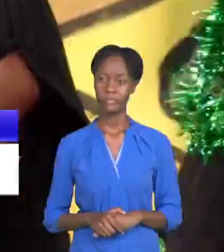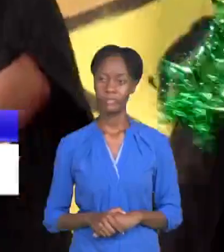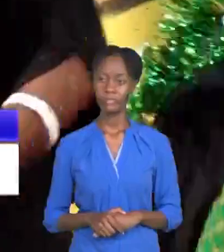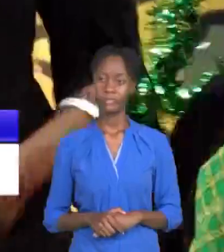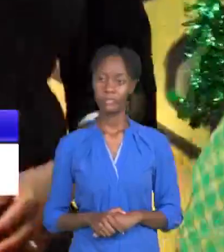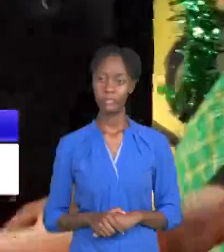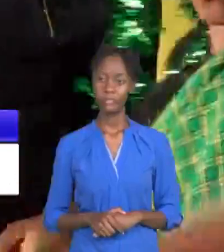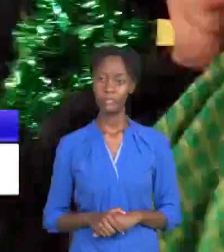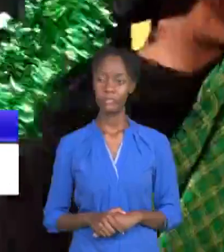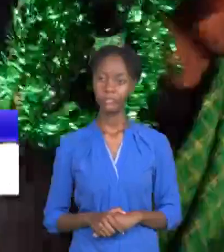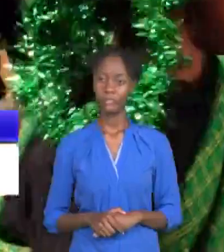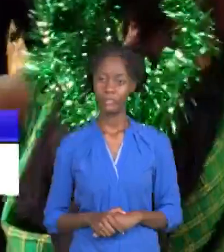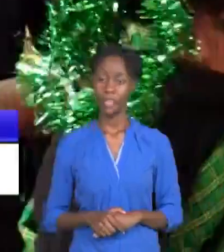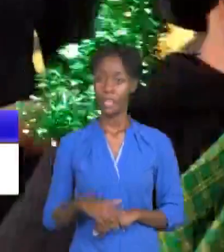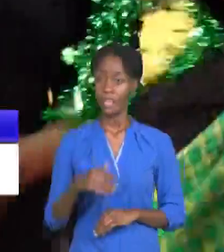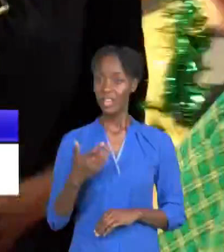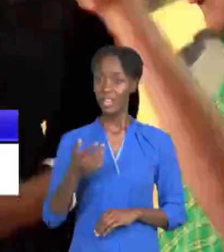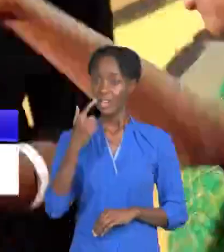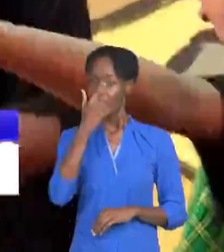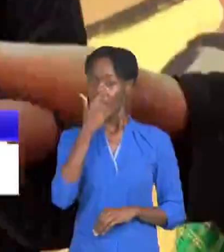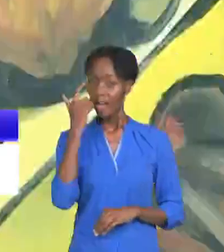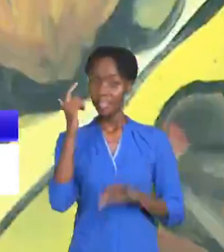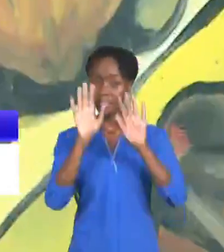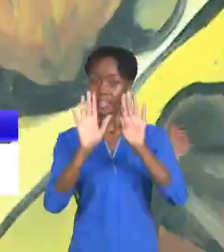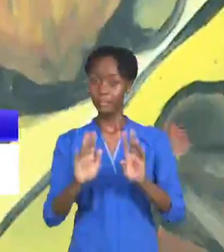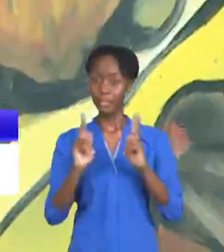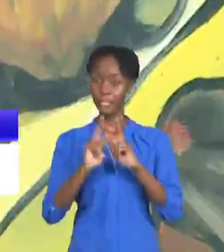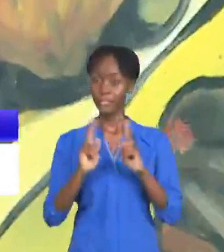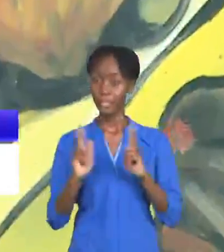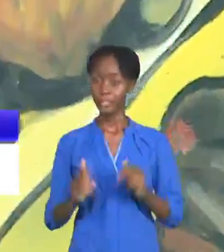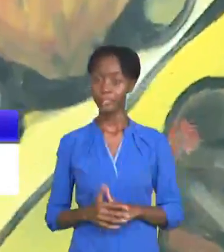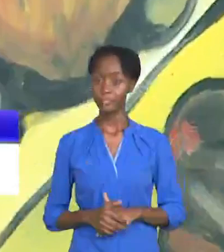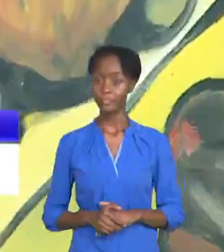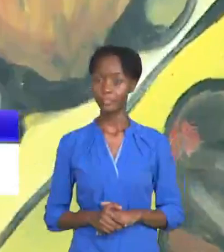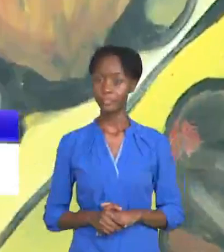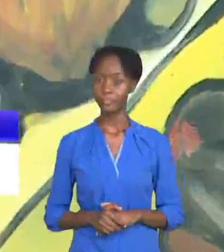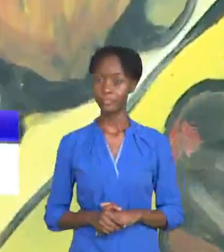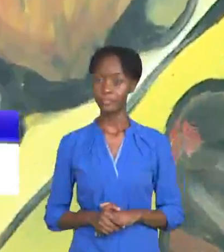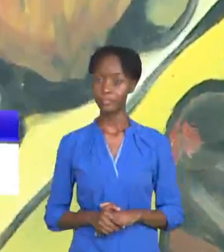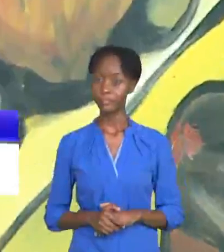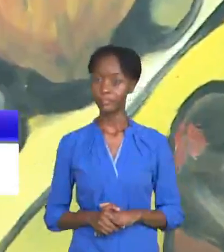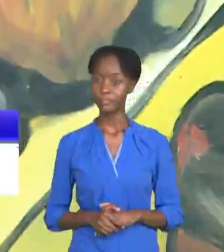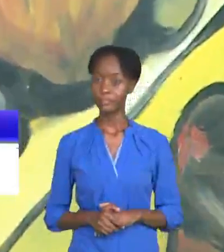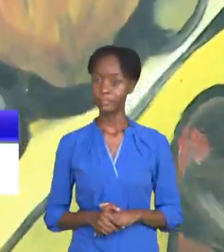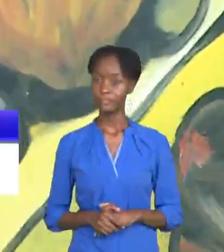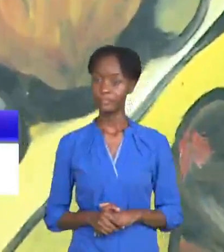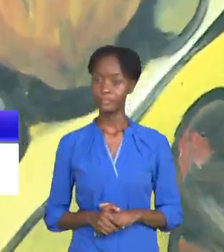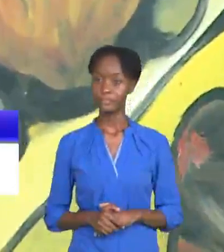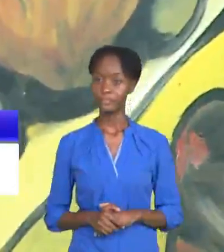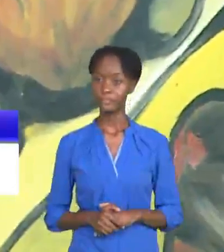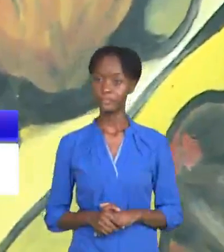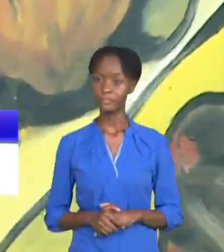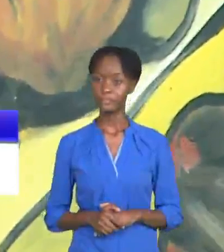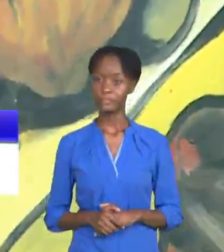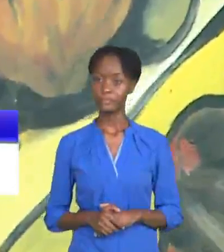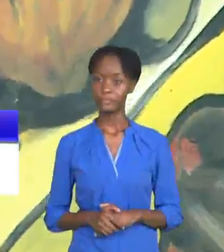lot our eyes are very important part of our lives because we can't hear as i said the same way